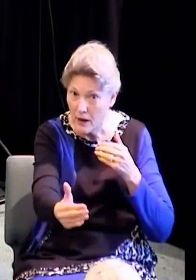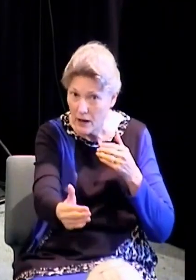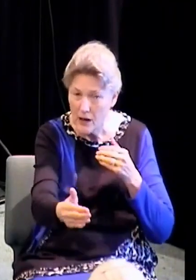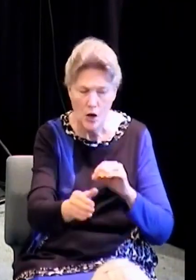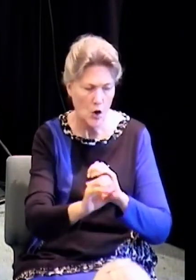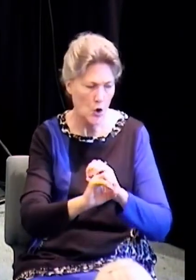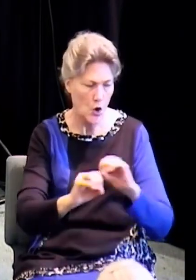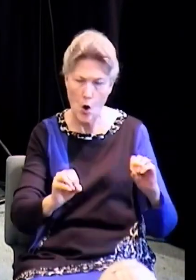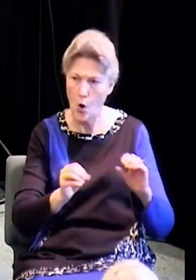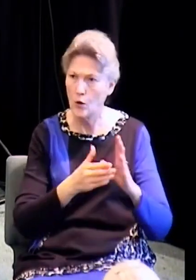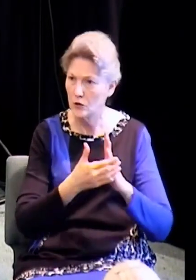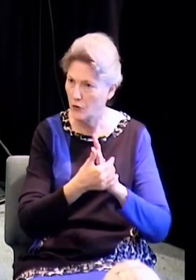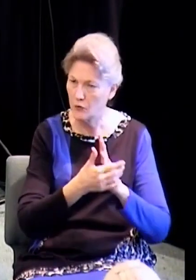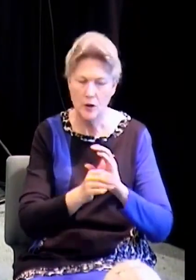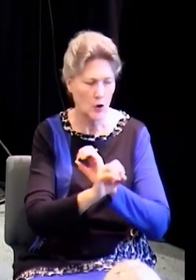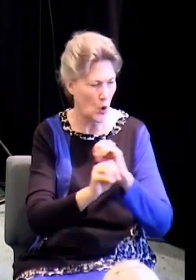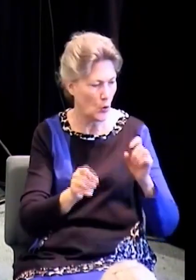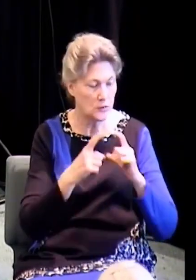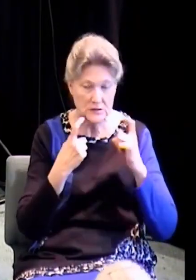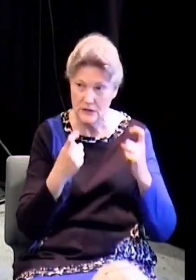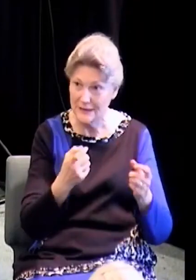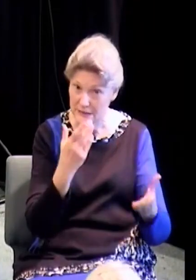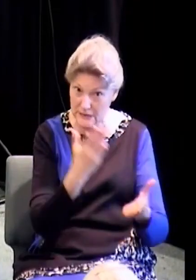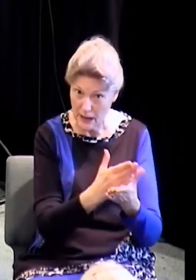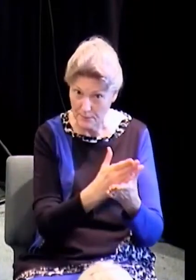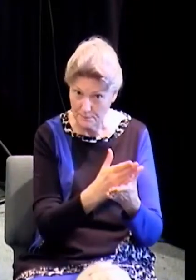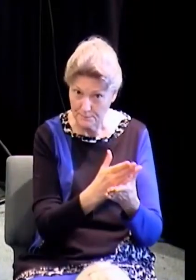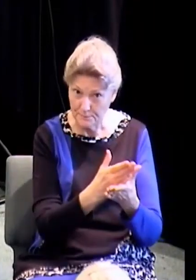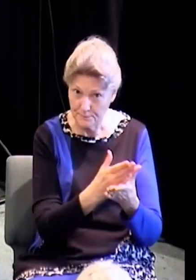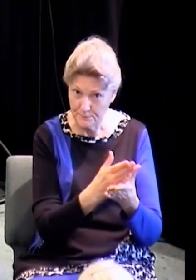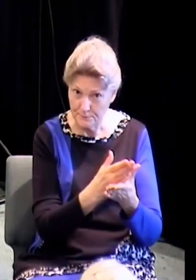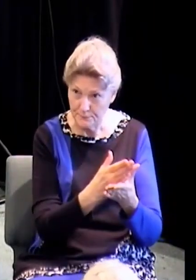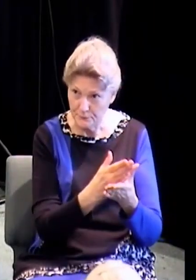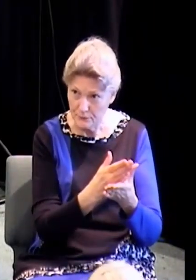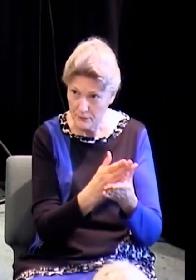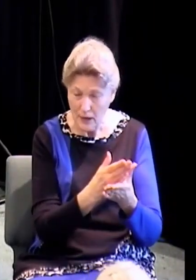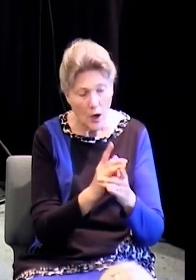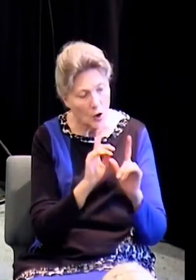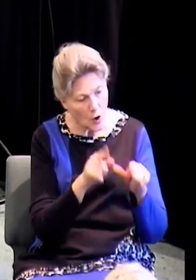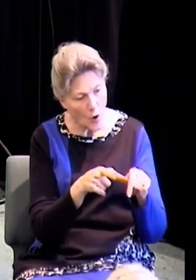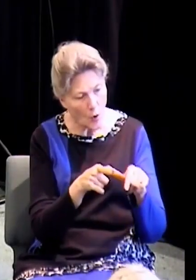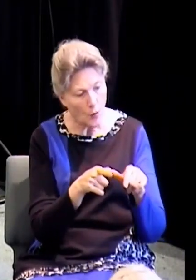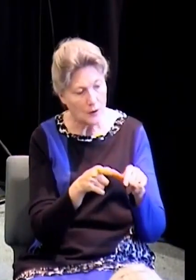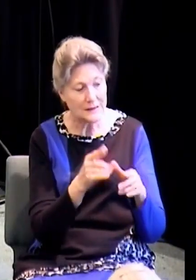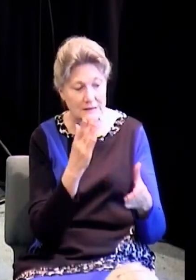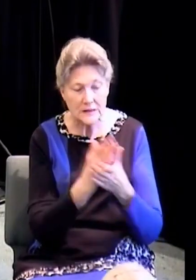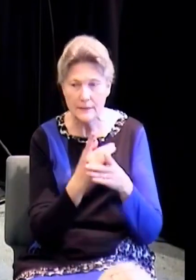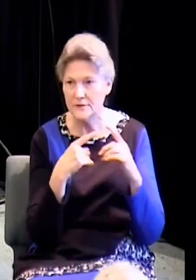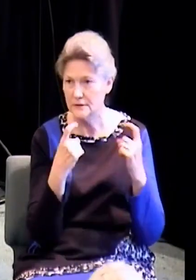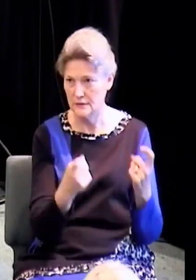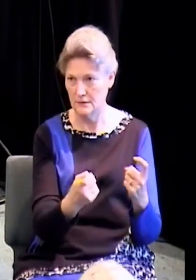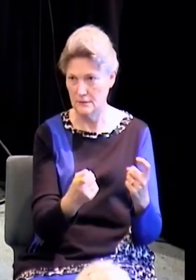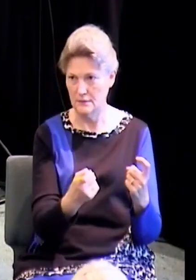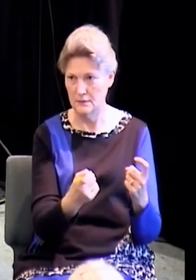He looked at her and said, no, stop it. Now go and send her. I just saved your life. Now stop it.